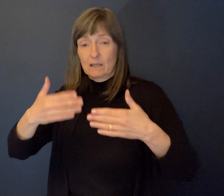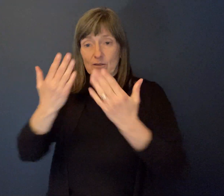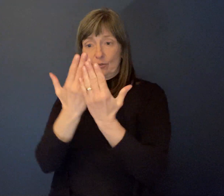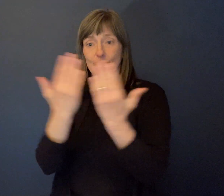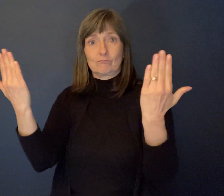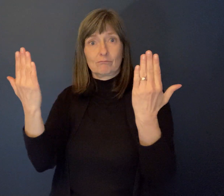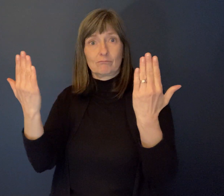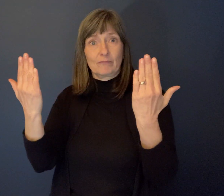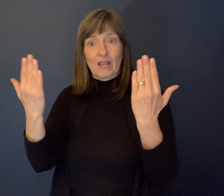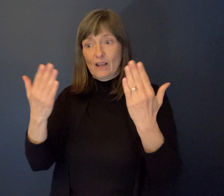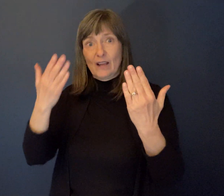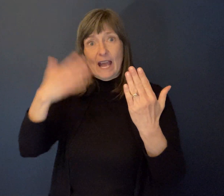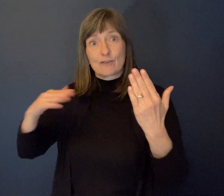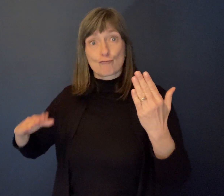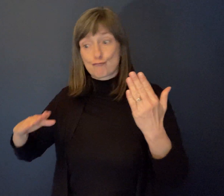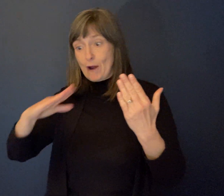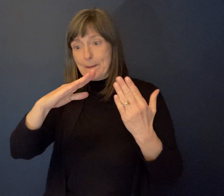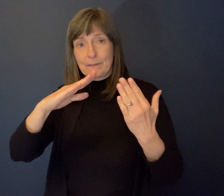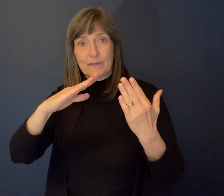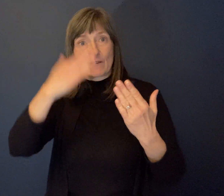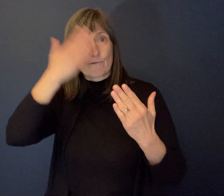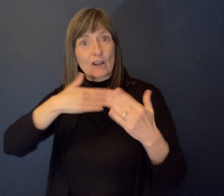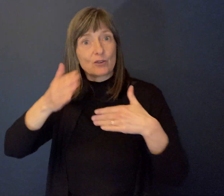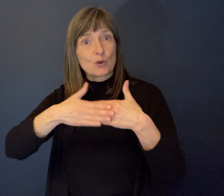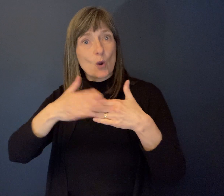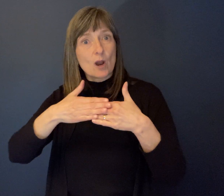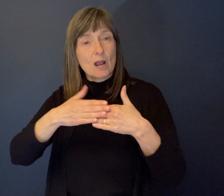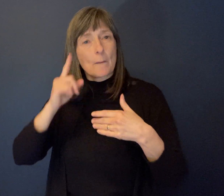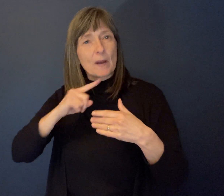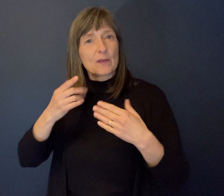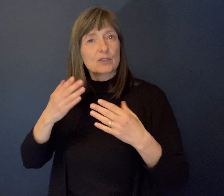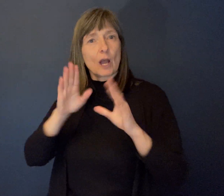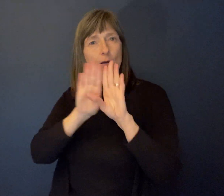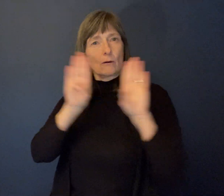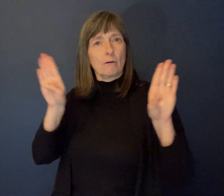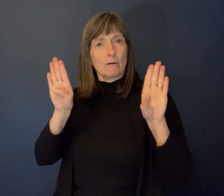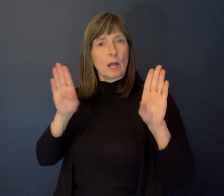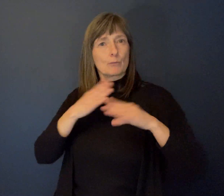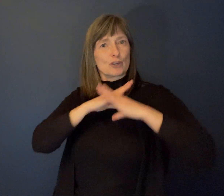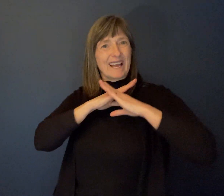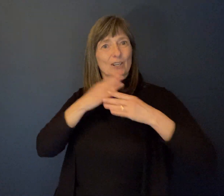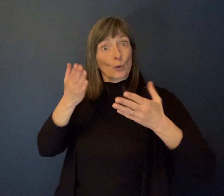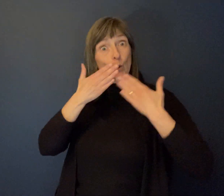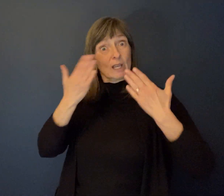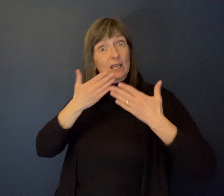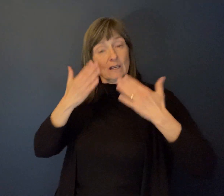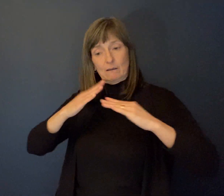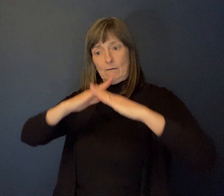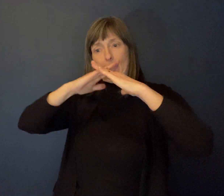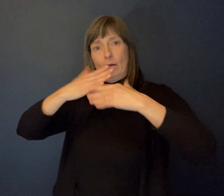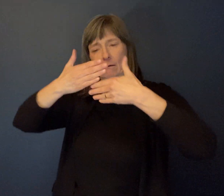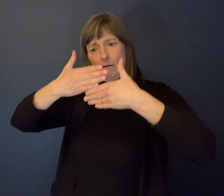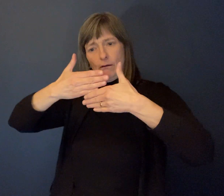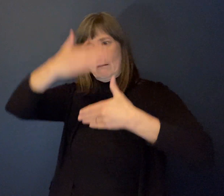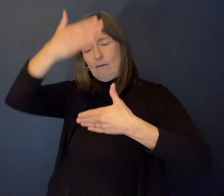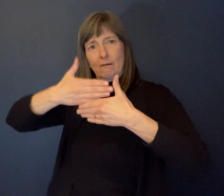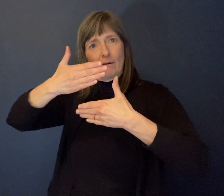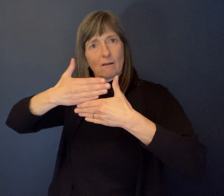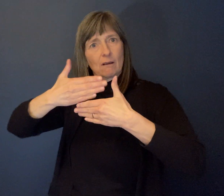right there. It's like, how does that get approved? How does that happen? How do you put stairs at the top of a ramp? Like,